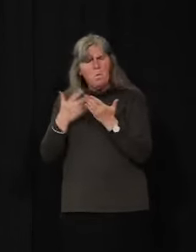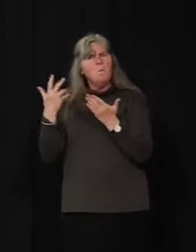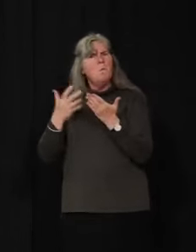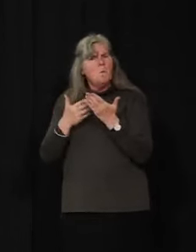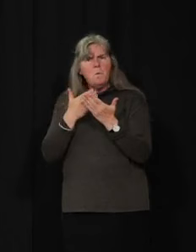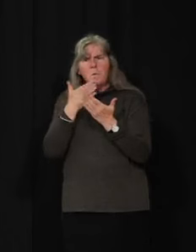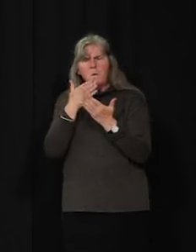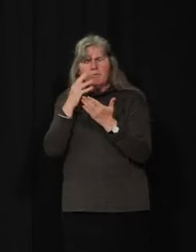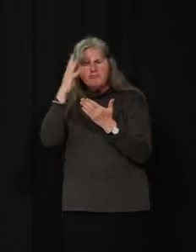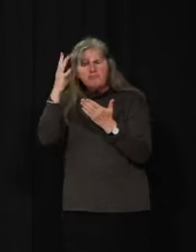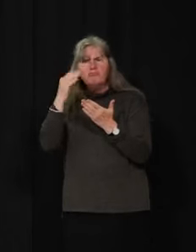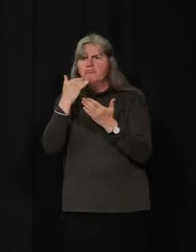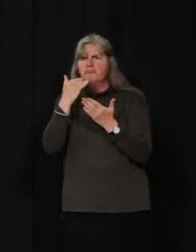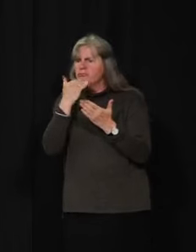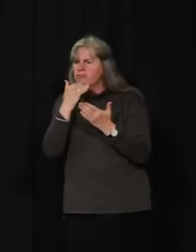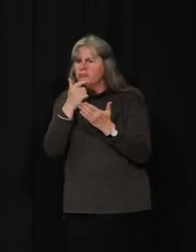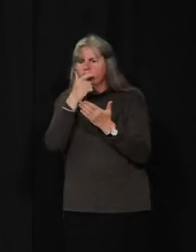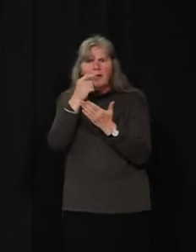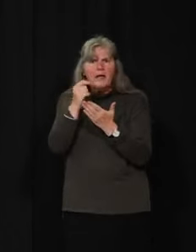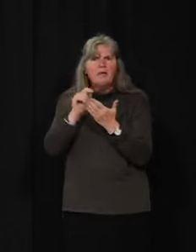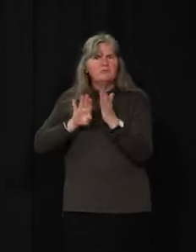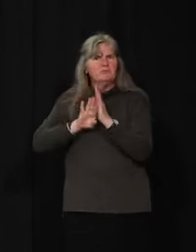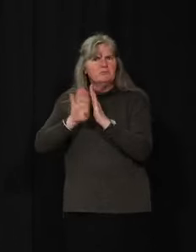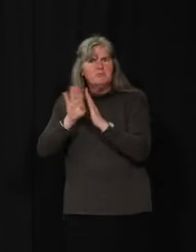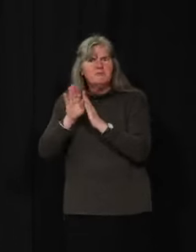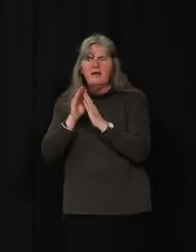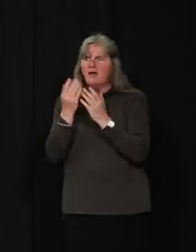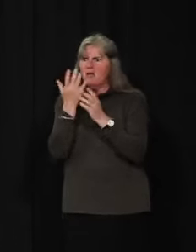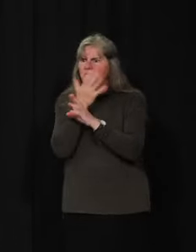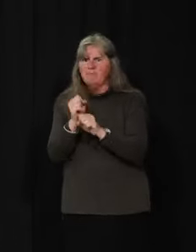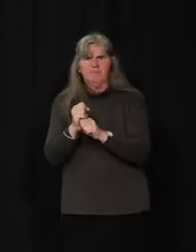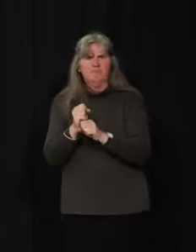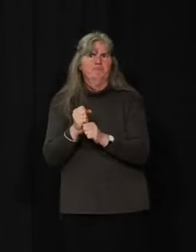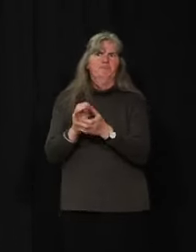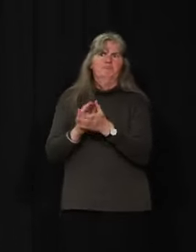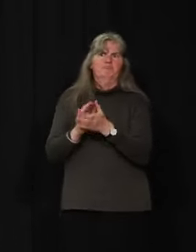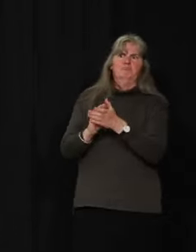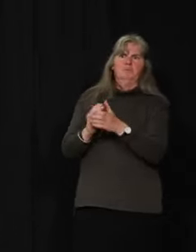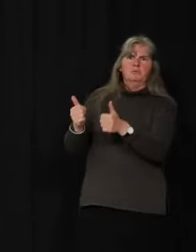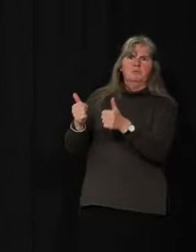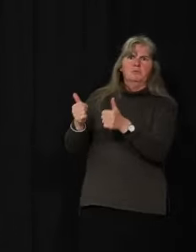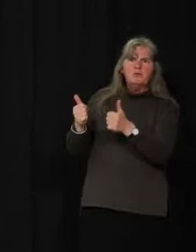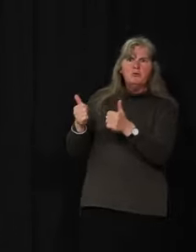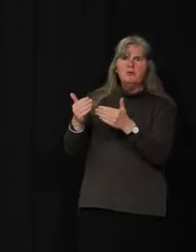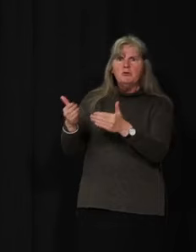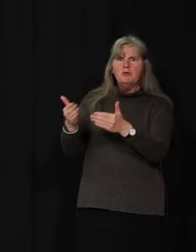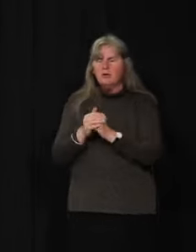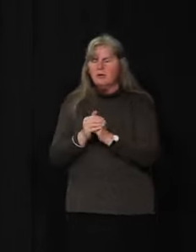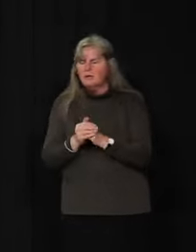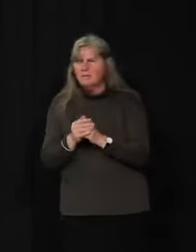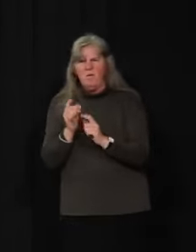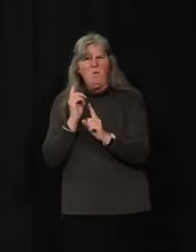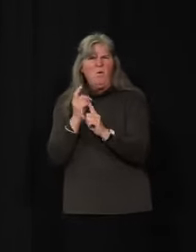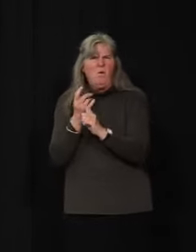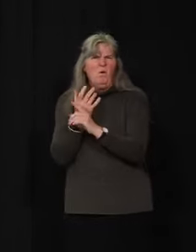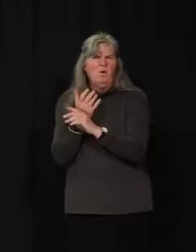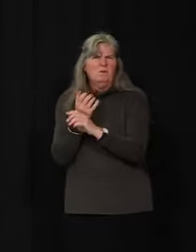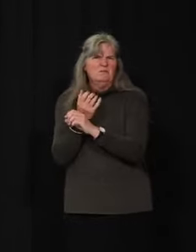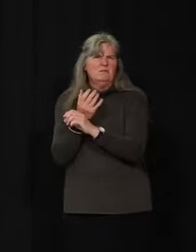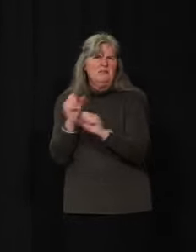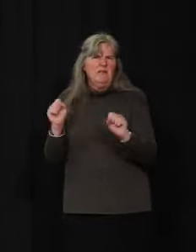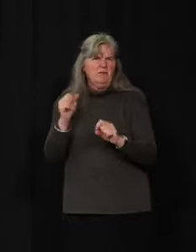creative ways, interesting ways, and I commend them for going above and beyond to keep Yukoners safe. We see